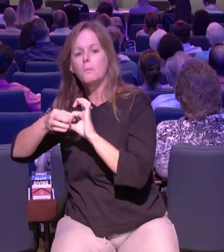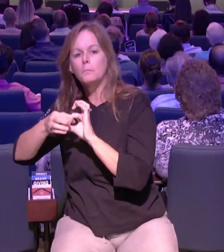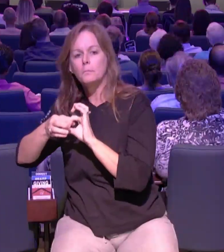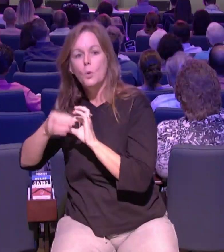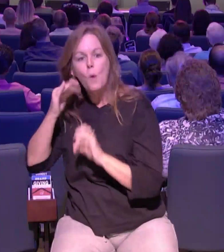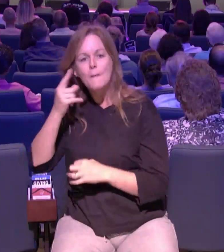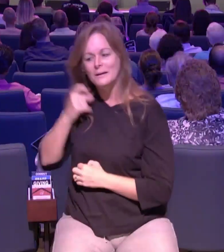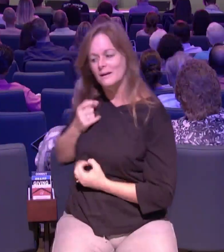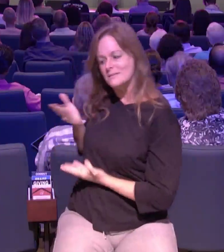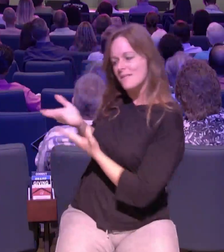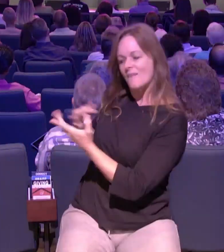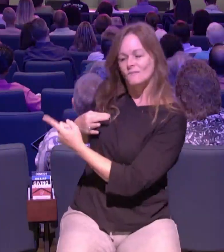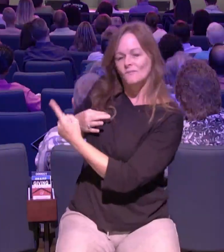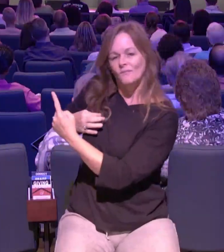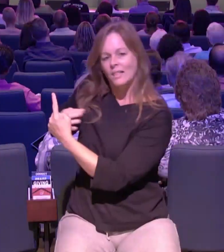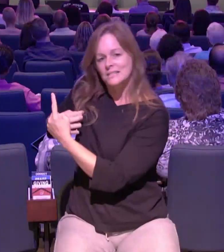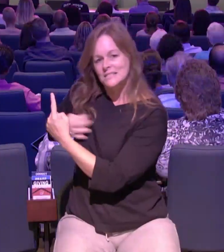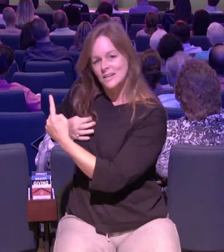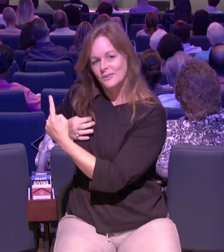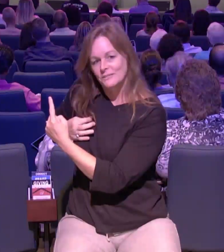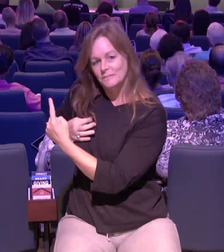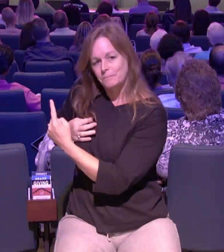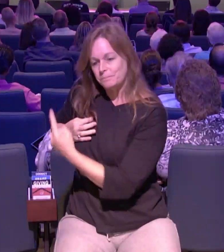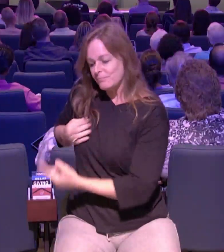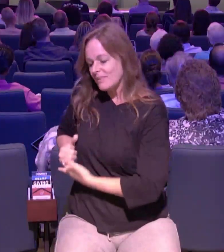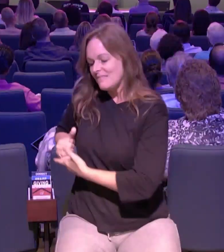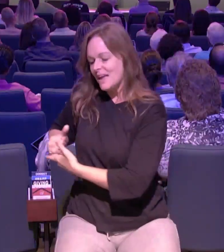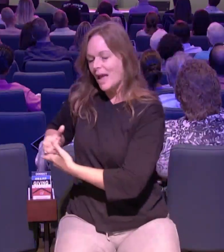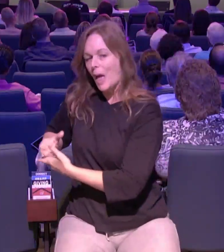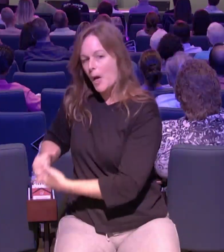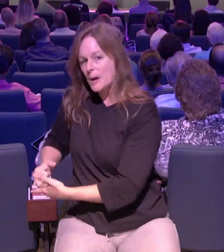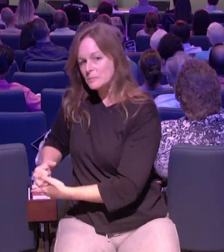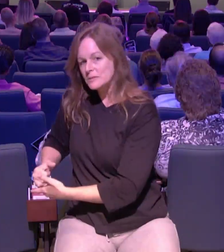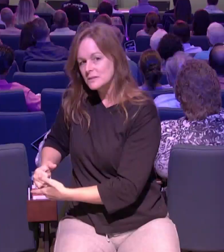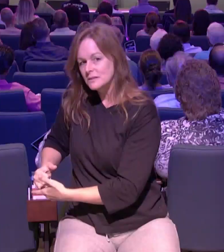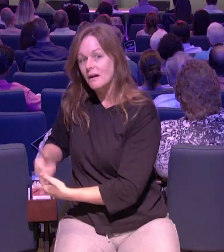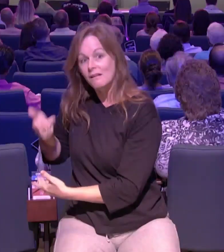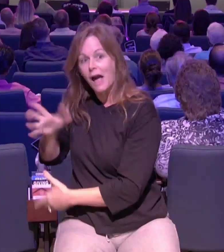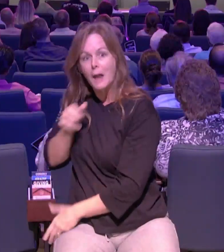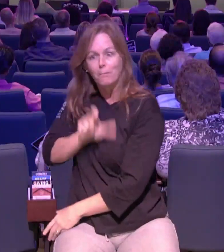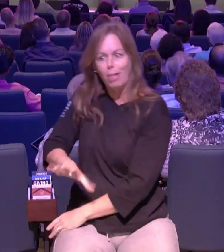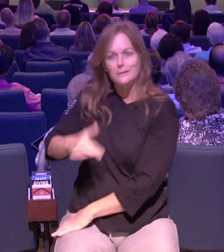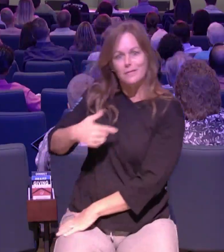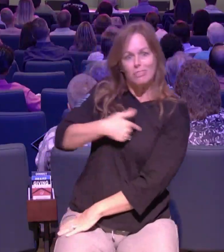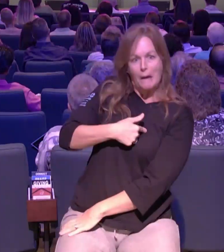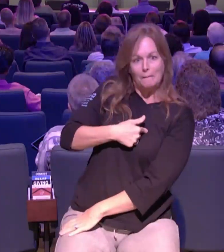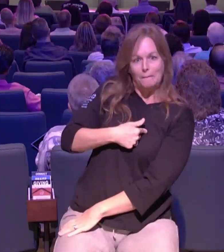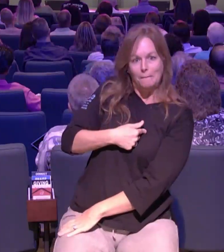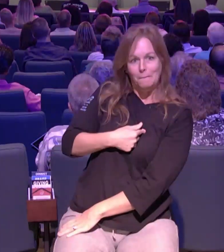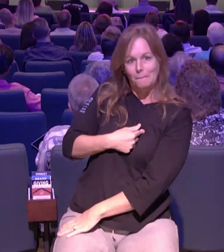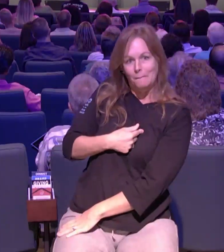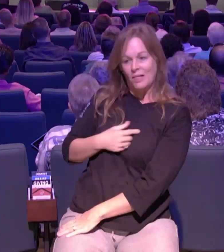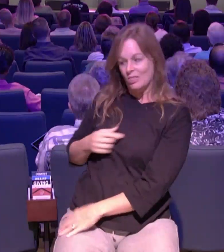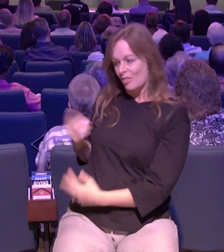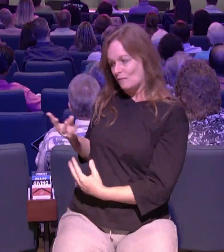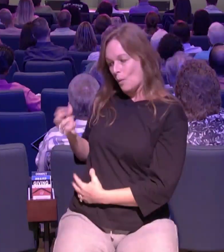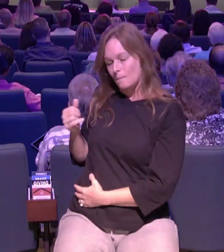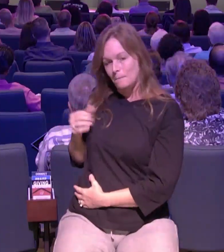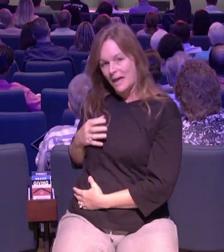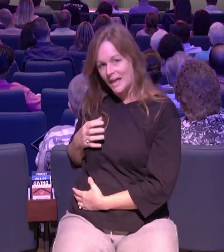man i just keep serving look for places to use the gifts god's given you if you're not then i encourage you to jump in i'm challenging you